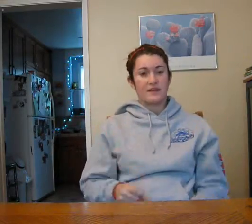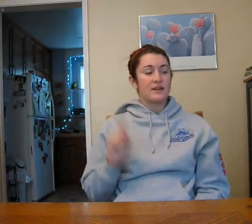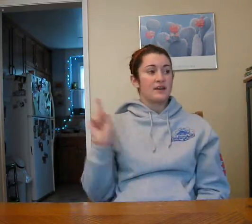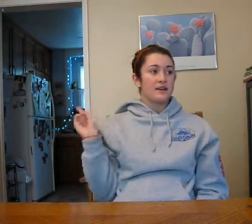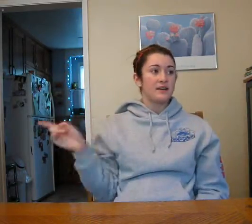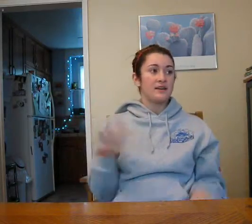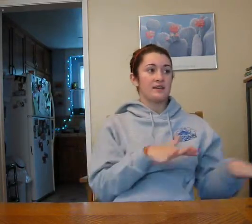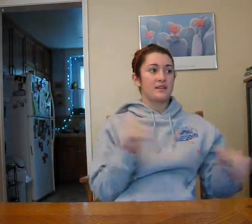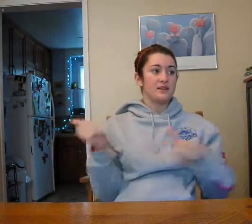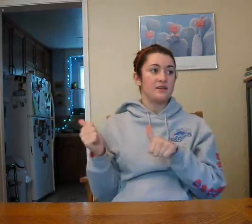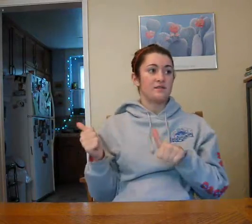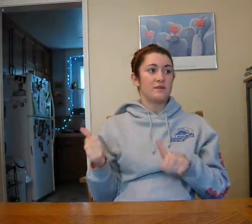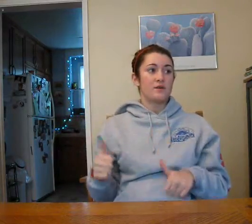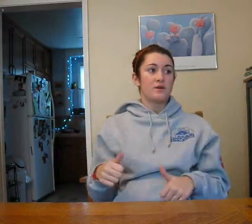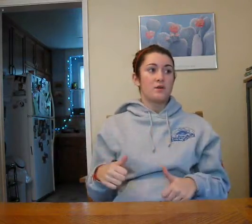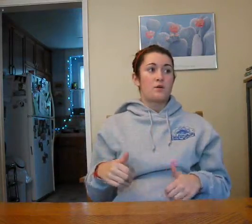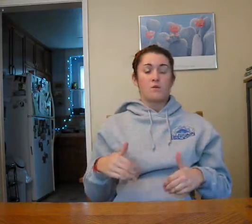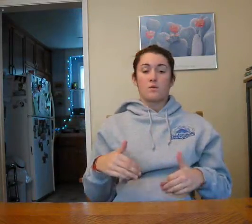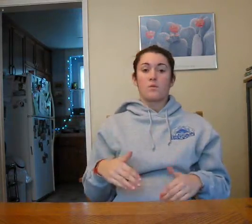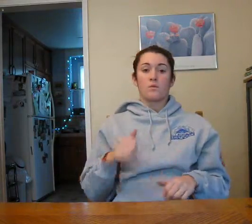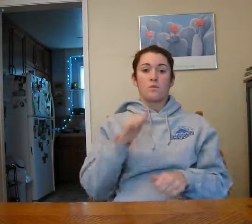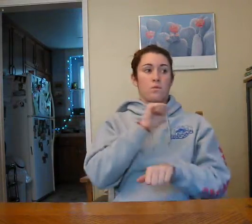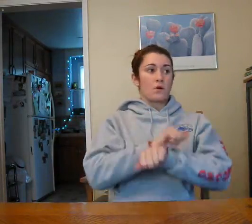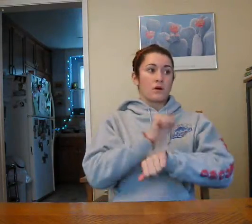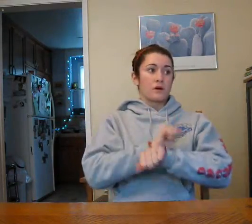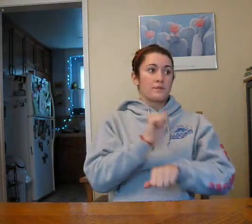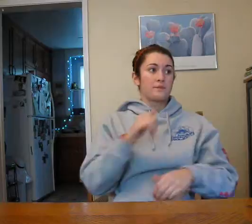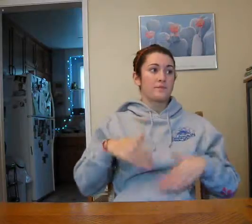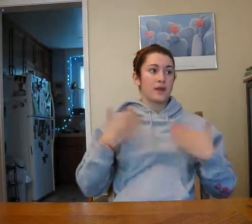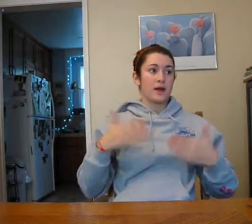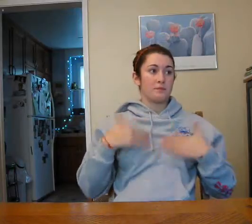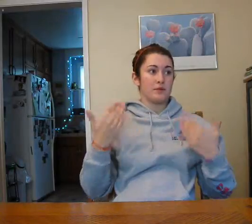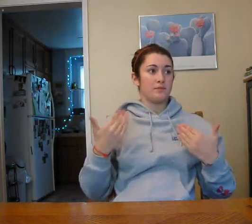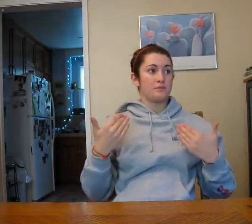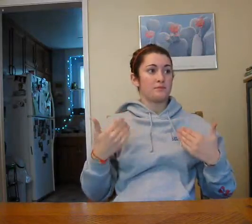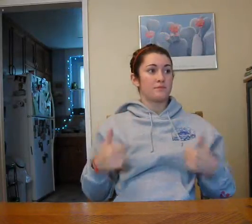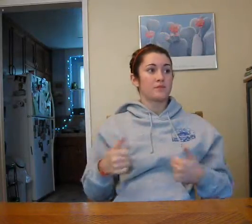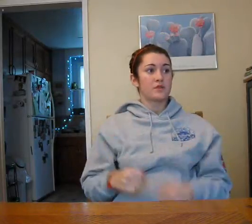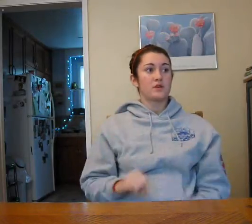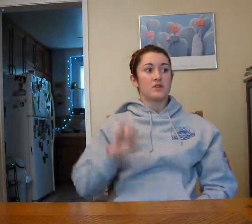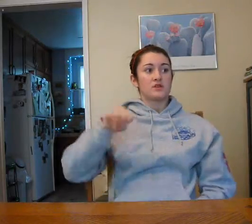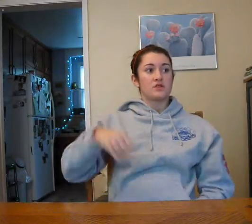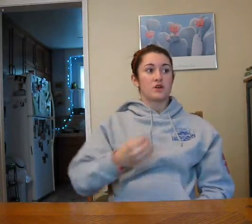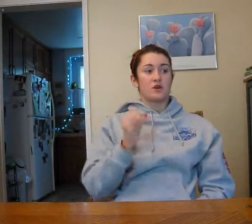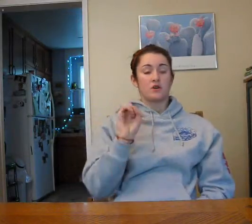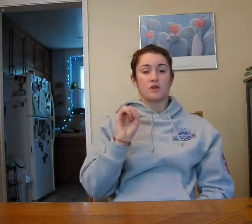he leave work happy. John